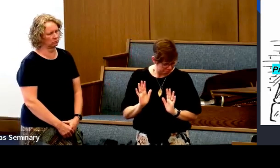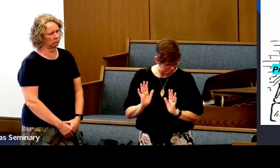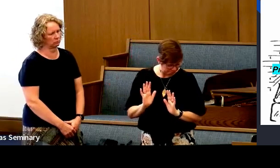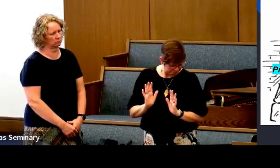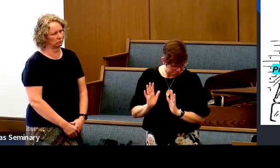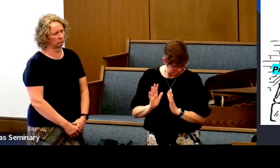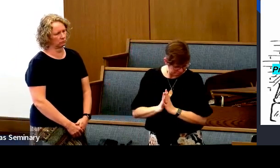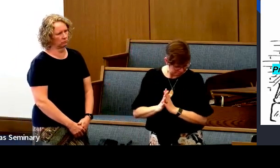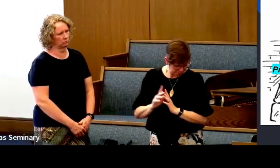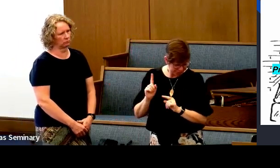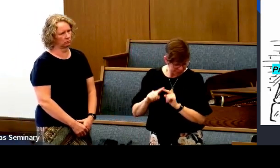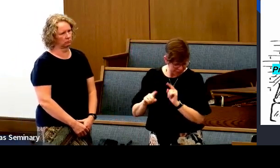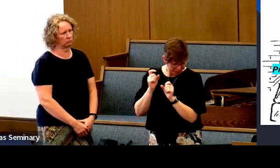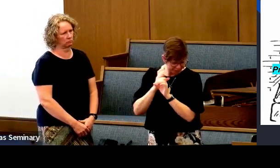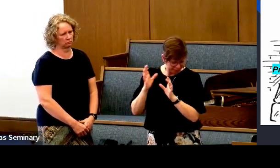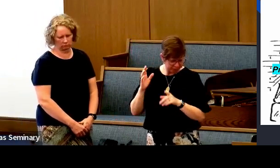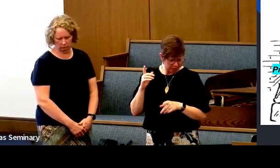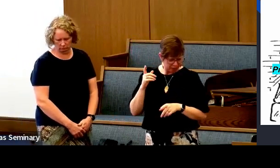Okay.